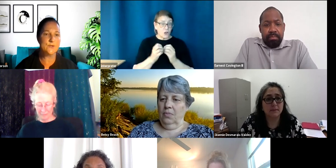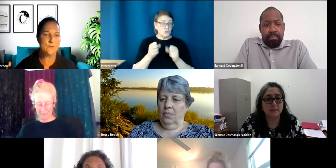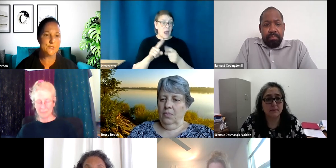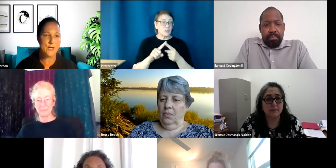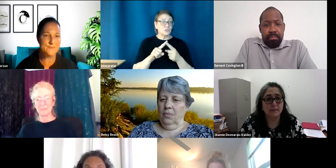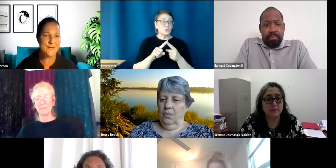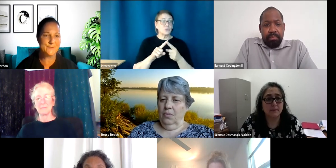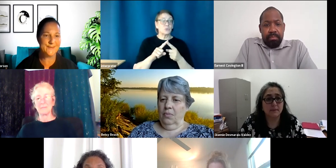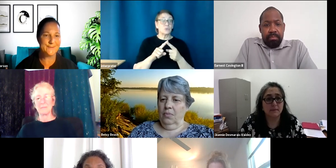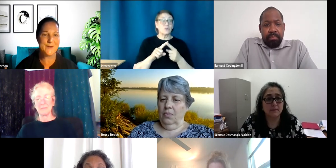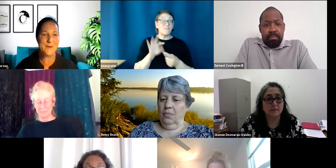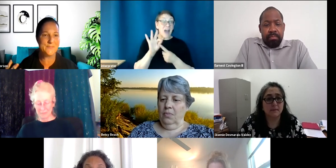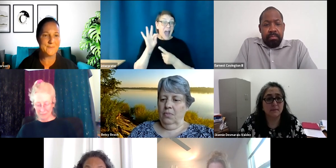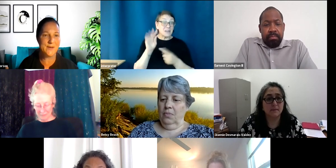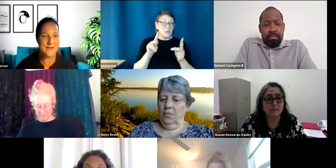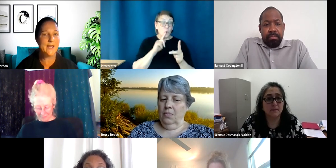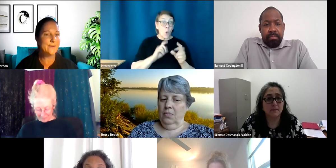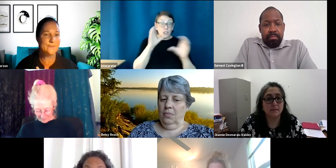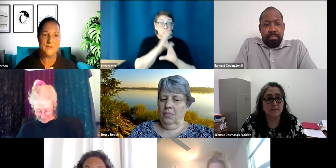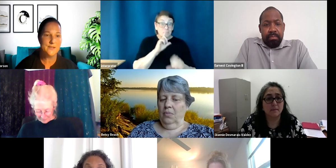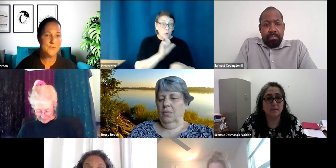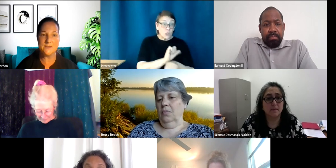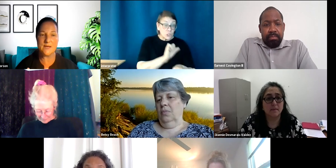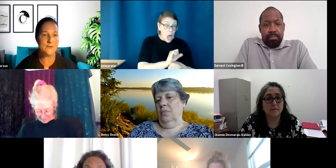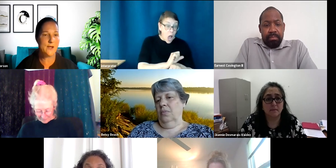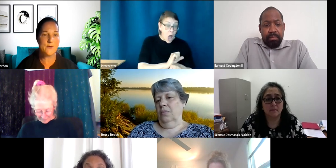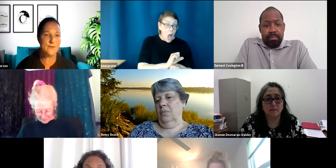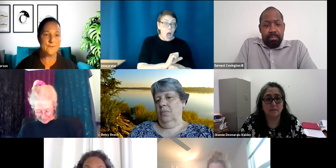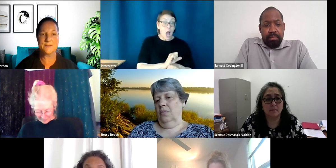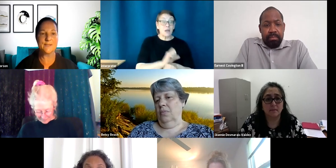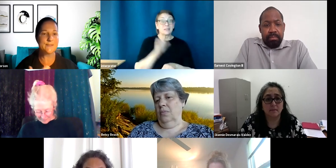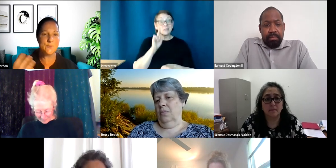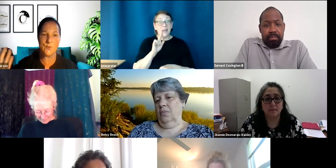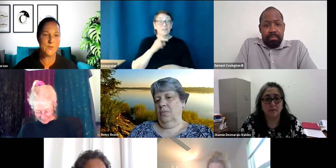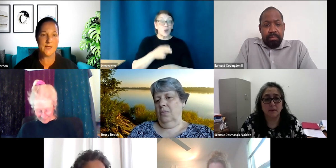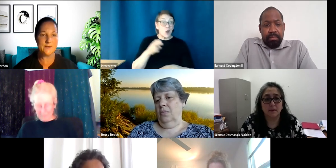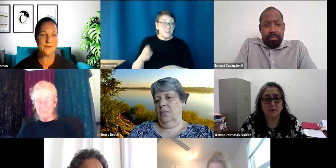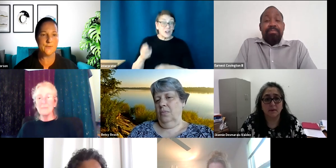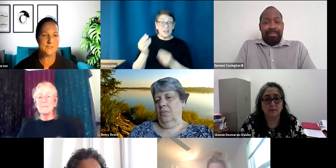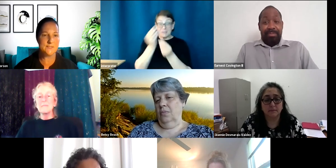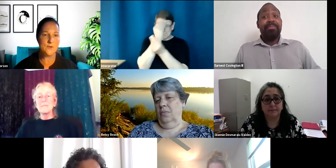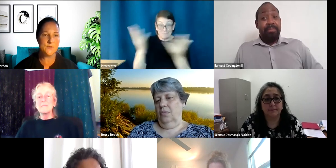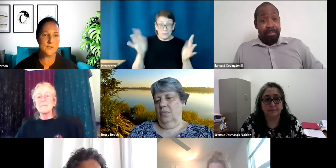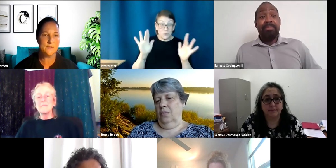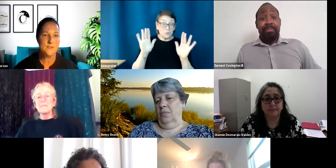searching for jobs out there to come that might have the deaf and hard of hearing to let them know that, you know, this is out there.